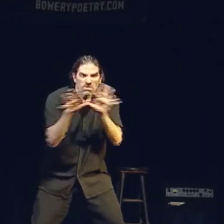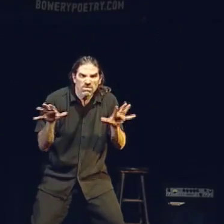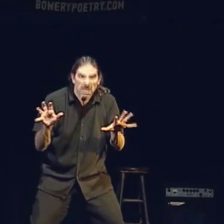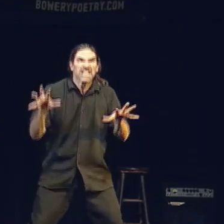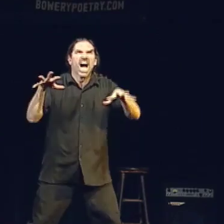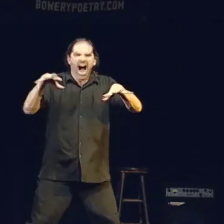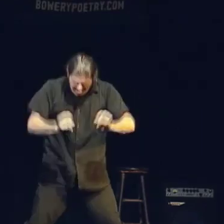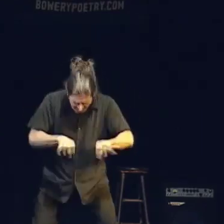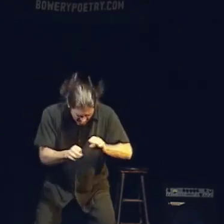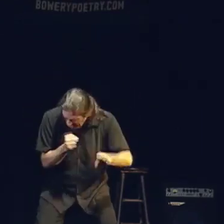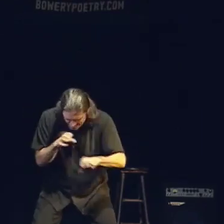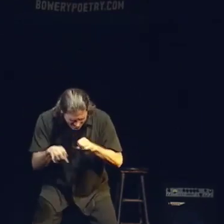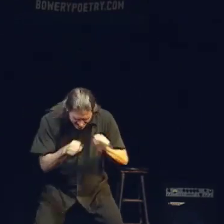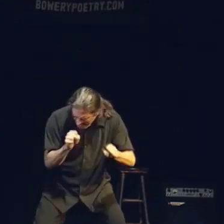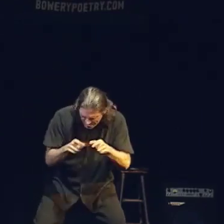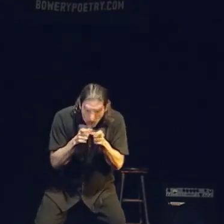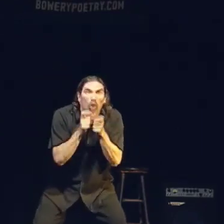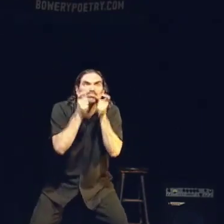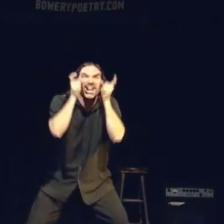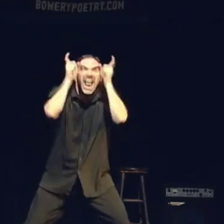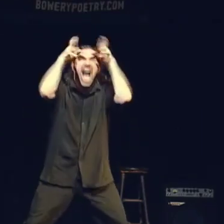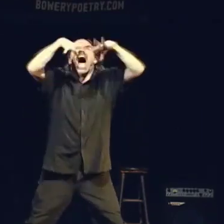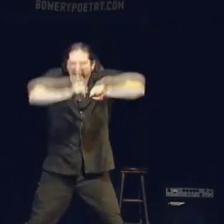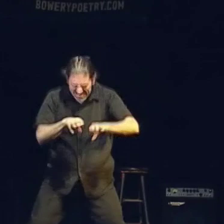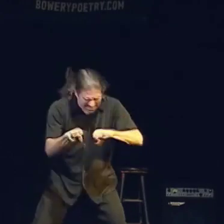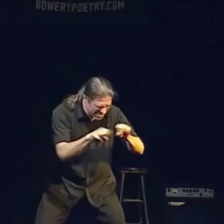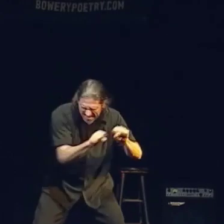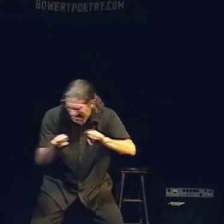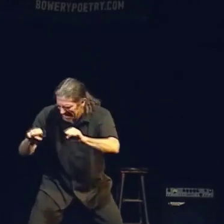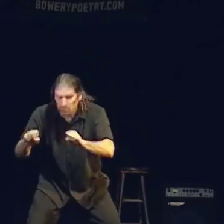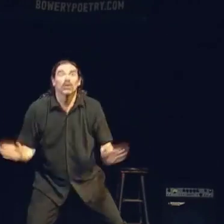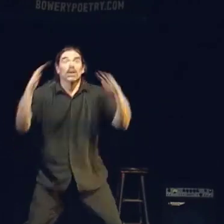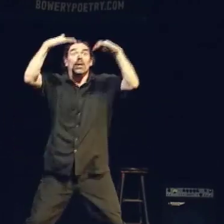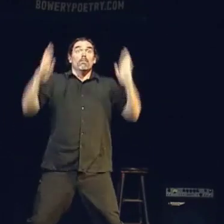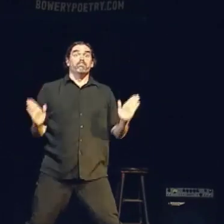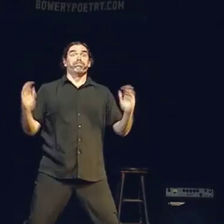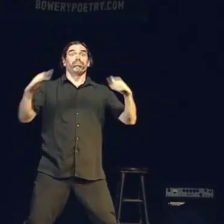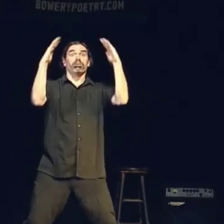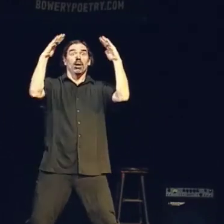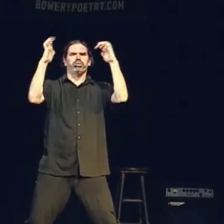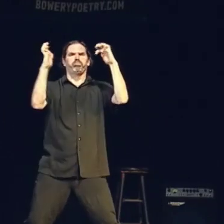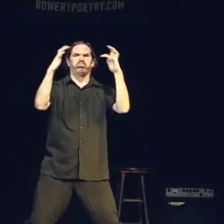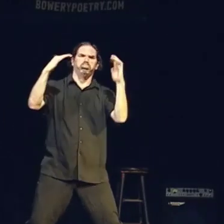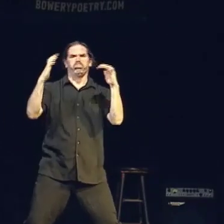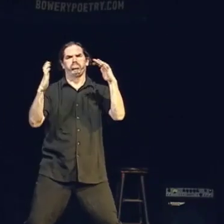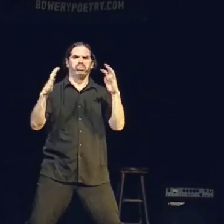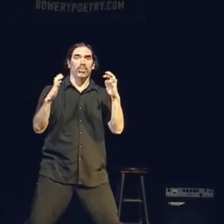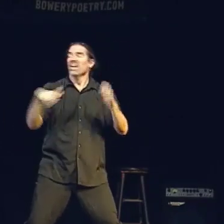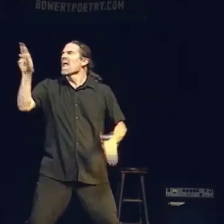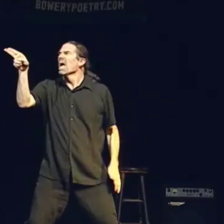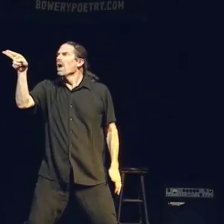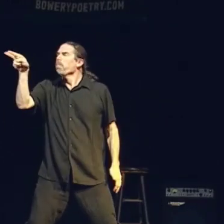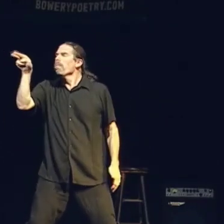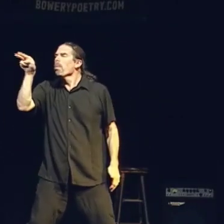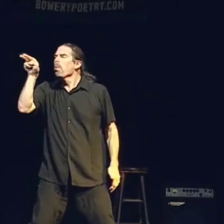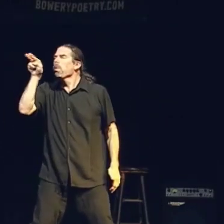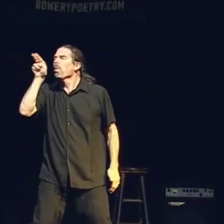They devour the field. Eating it down like locusts. They swarm. The temple crumbles. Snake